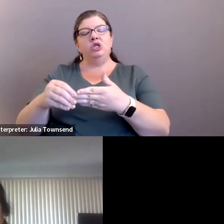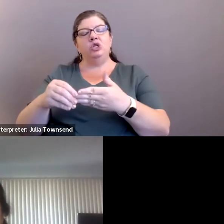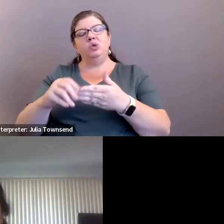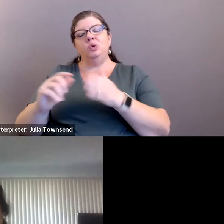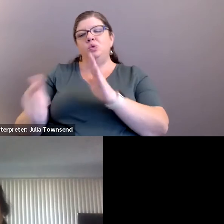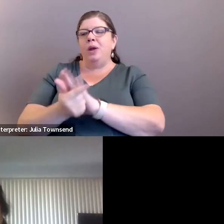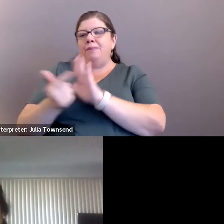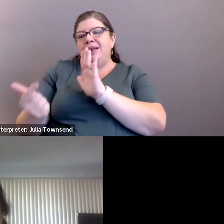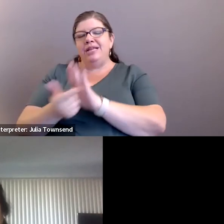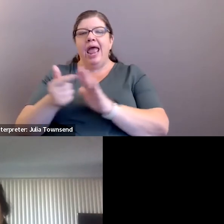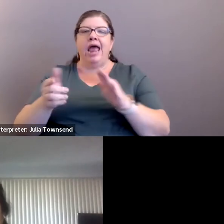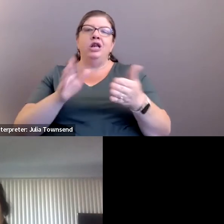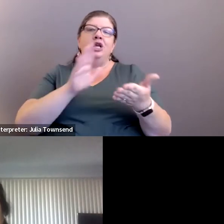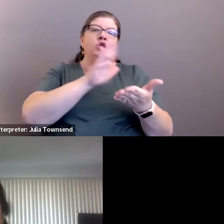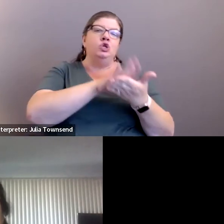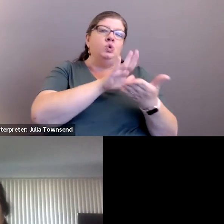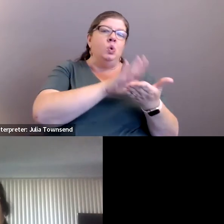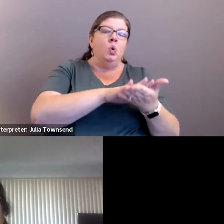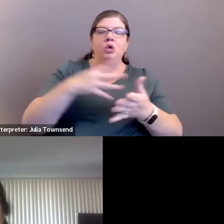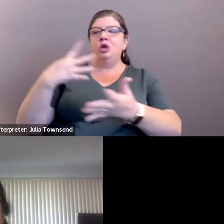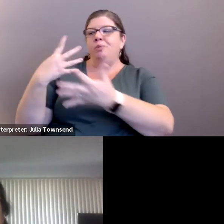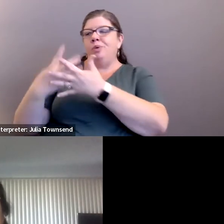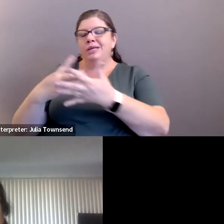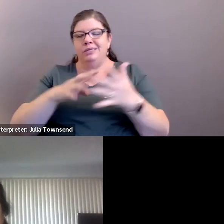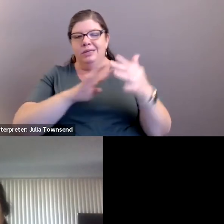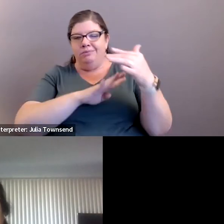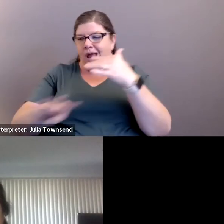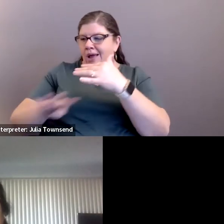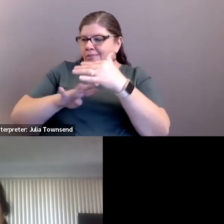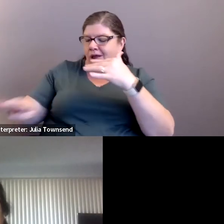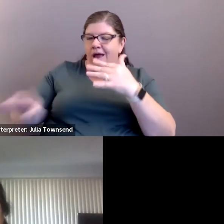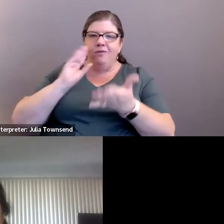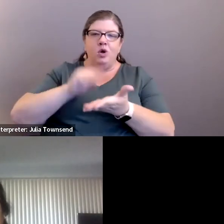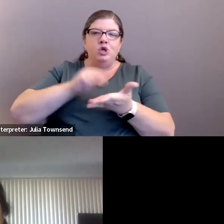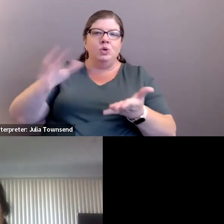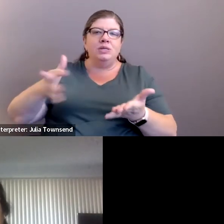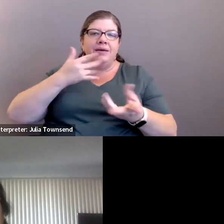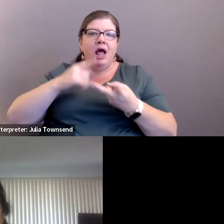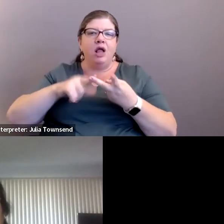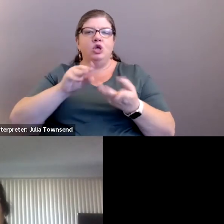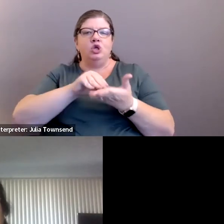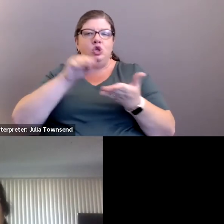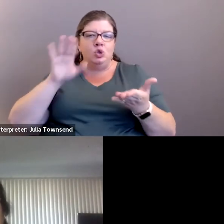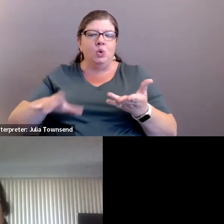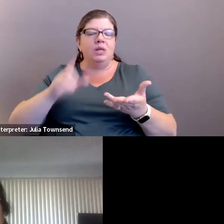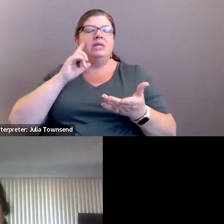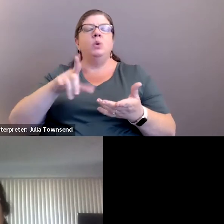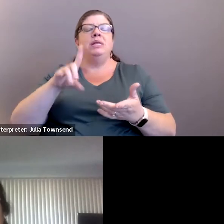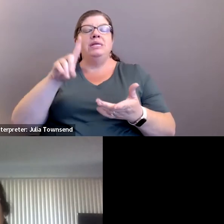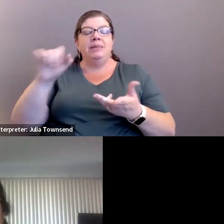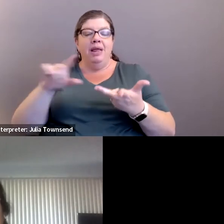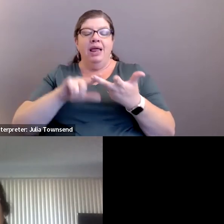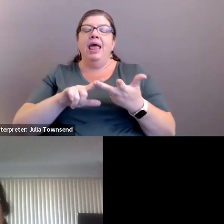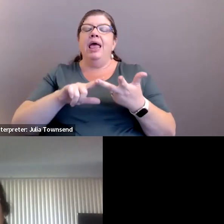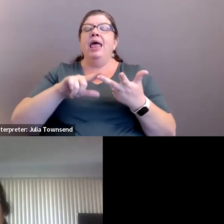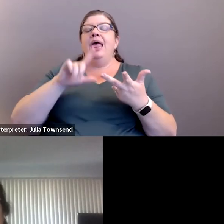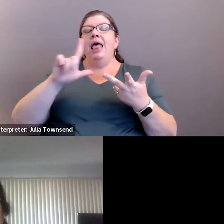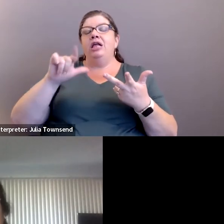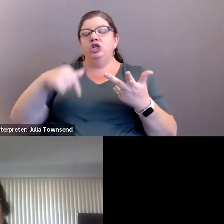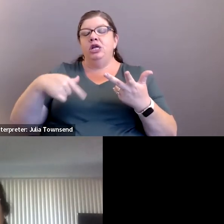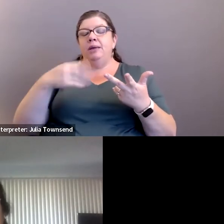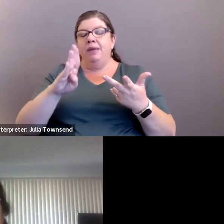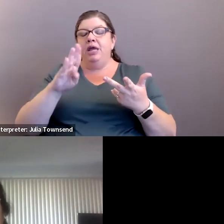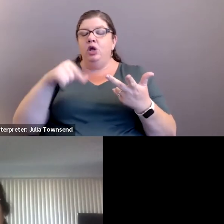and school-to-prison pipeline for especially students of color, students with disabilities, and LGBTQAI plus